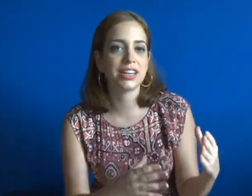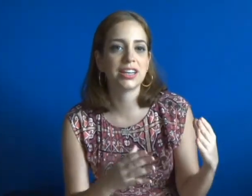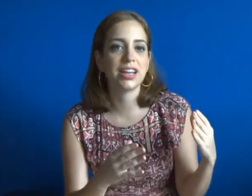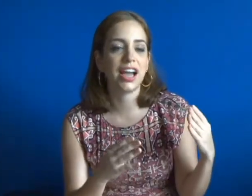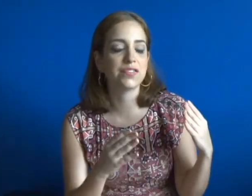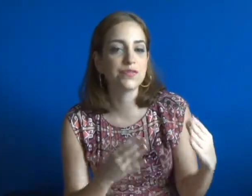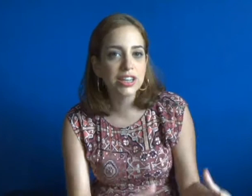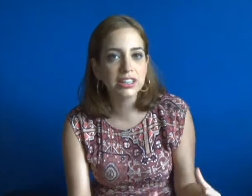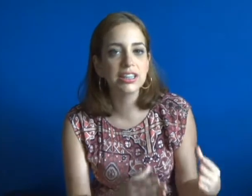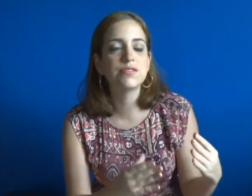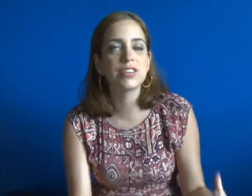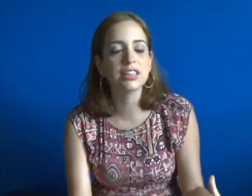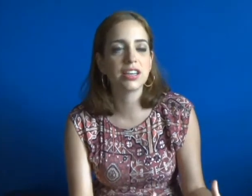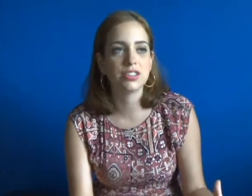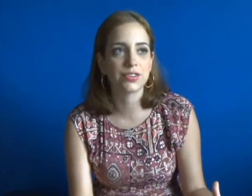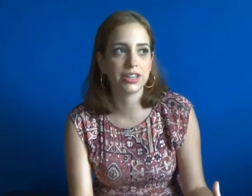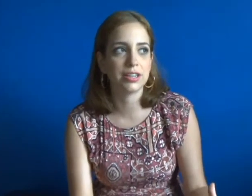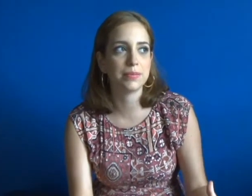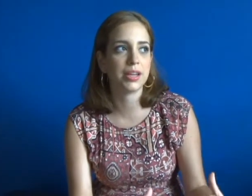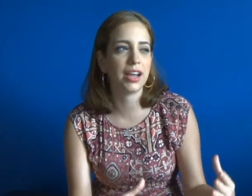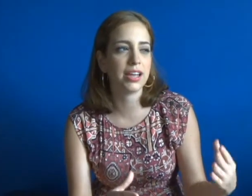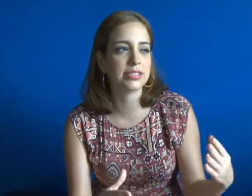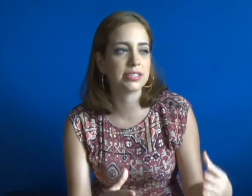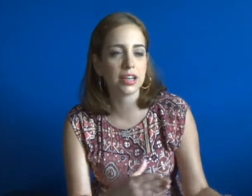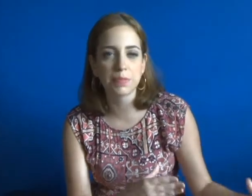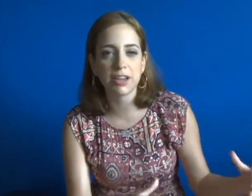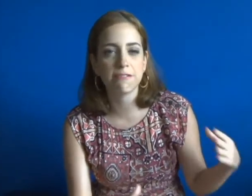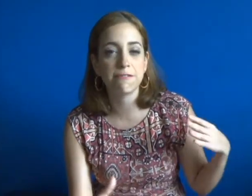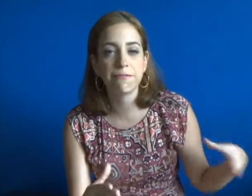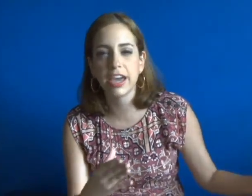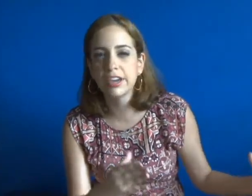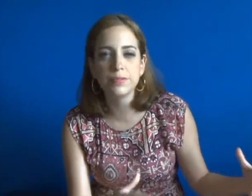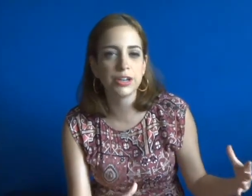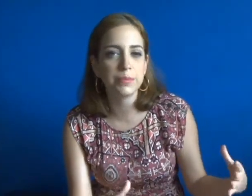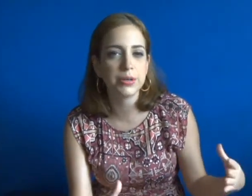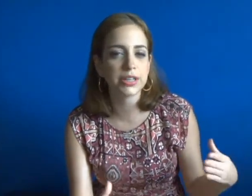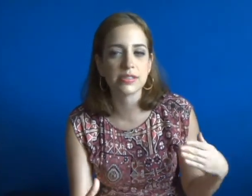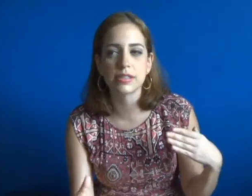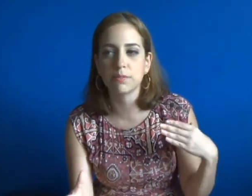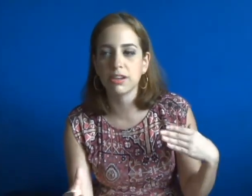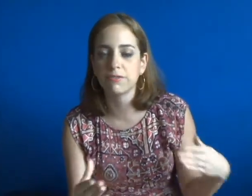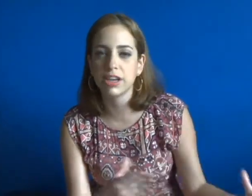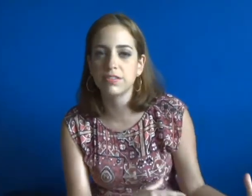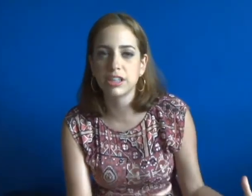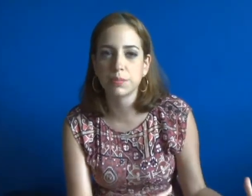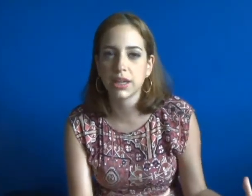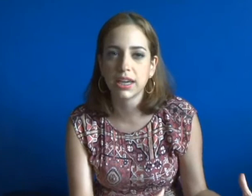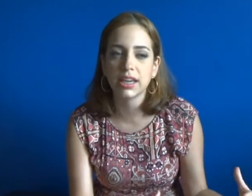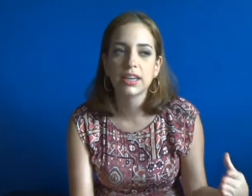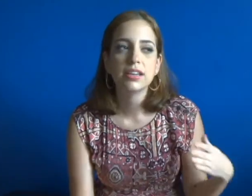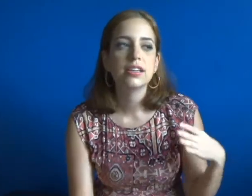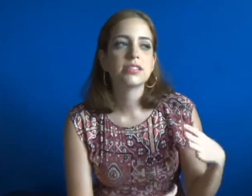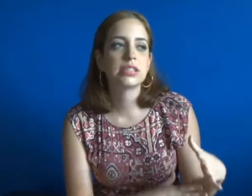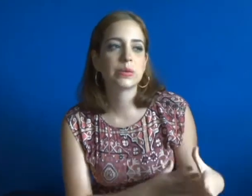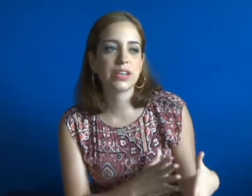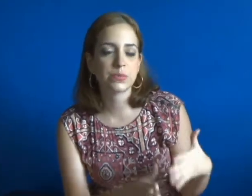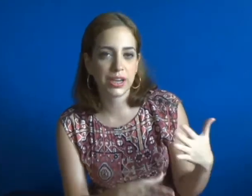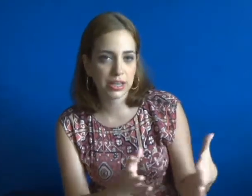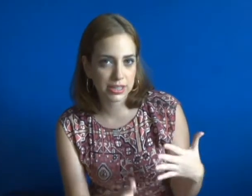it. I really, really enjoyed it but it's not my favorite book. It's not my favorite play. So that's why